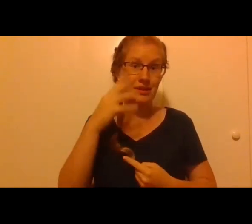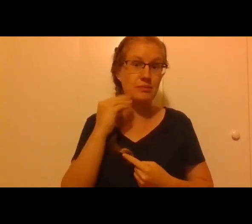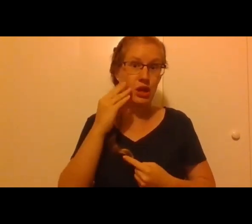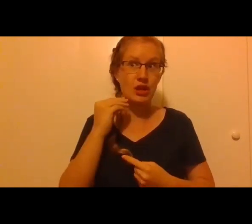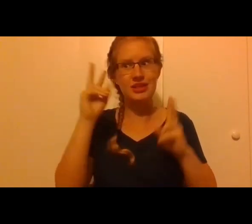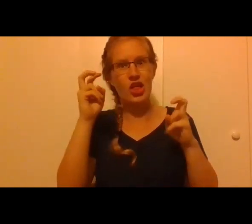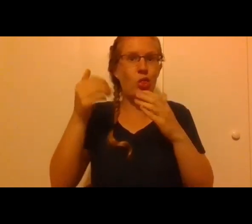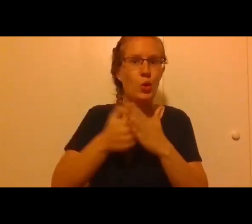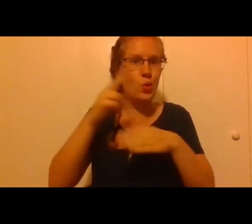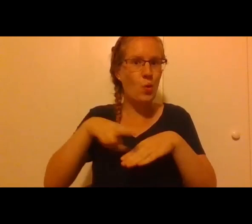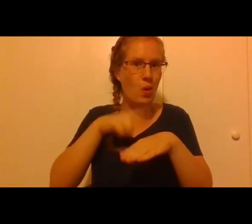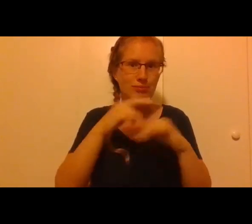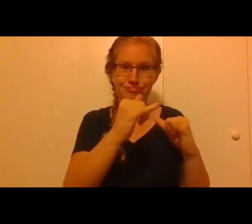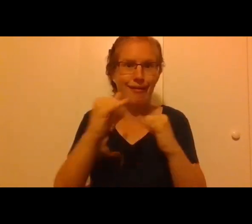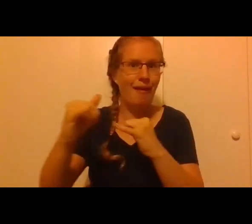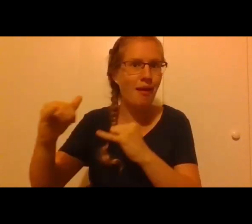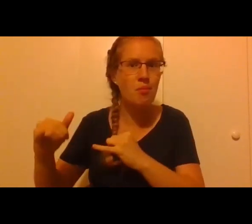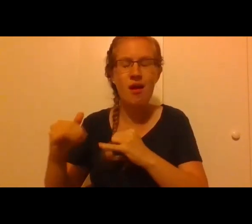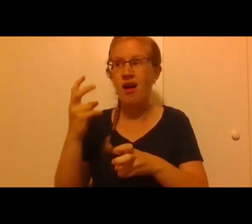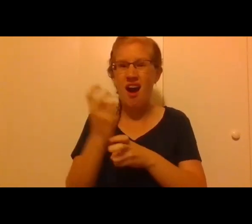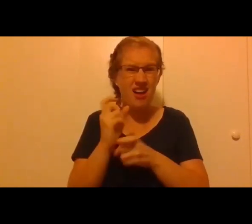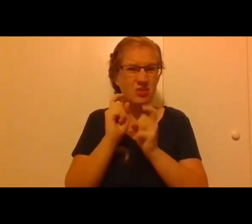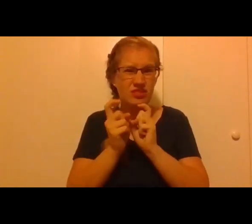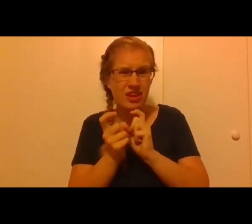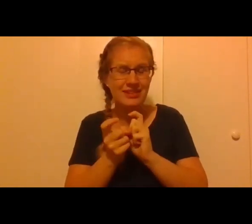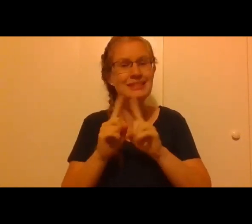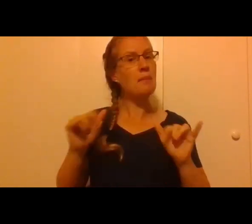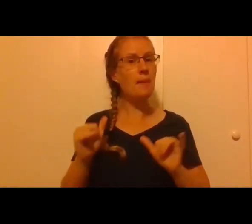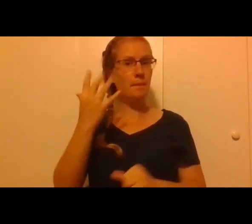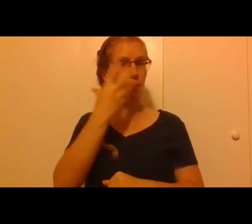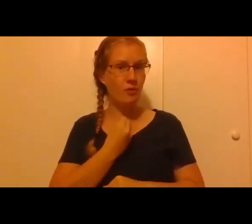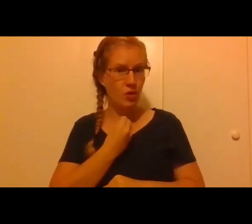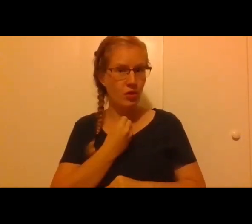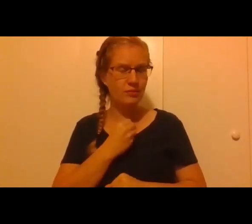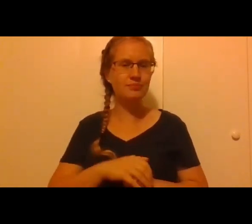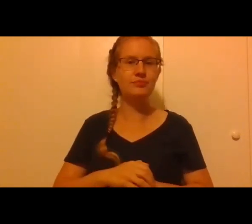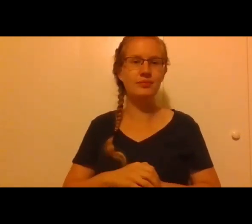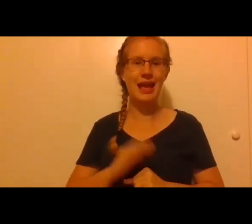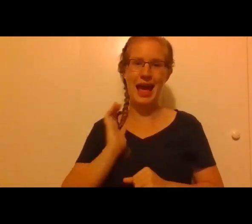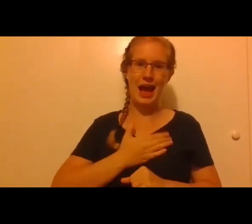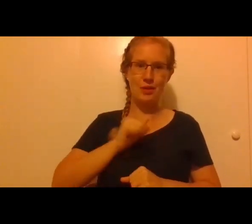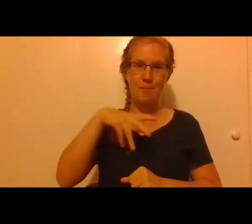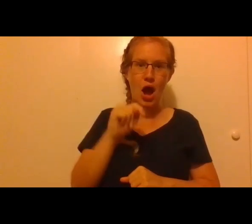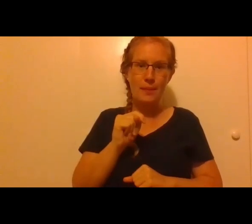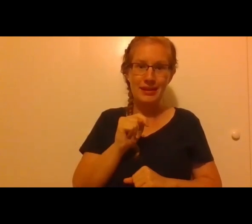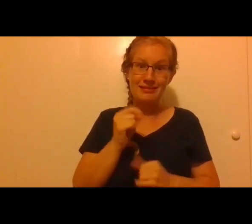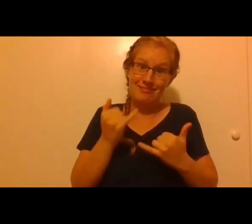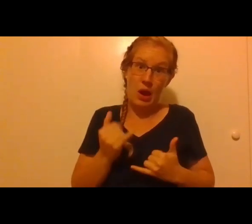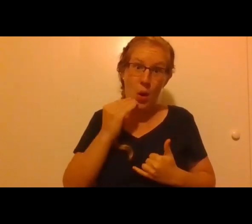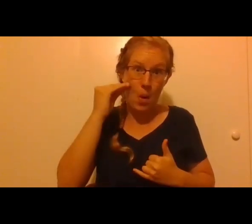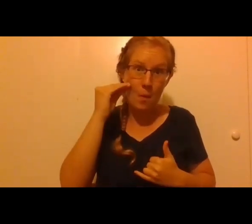else. Difficult to adjust to, but has its own beauty. The bubble in our apartment, it's now our home,